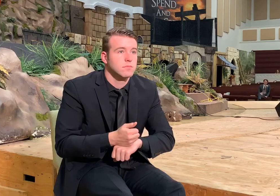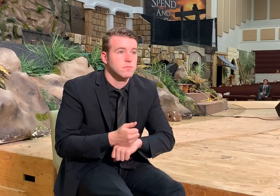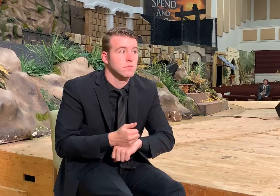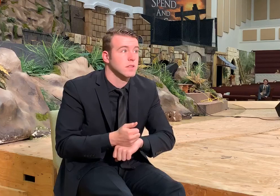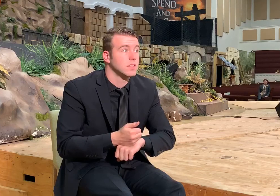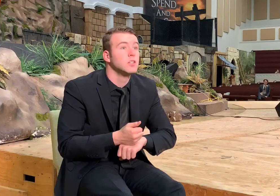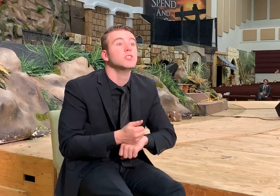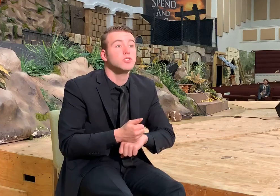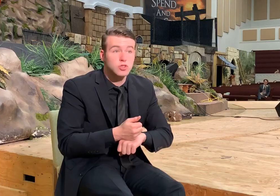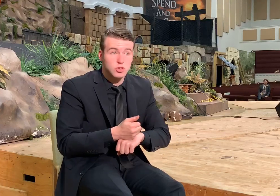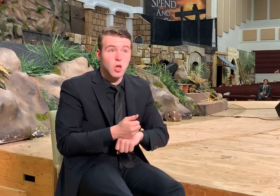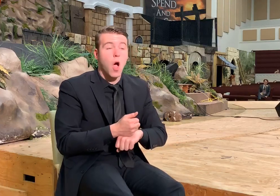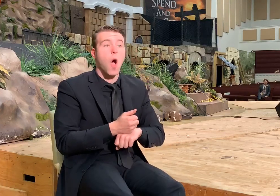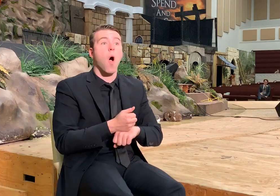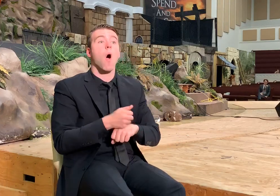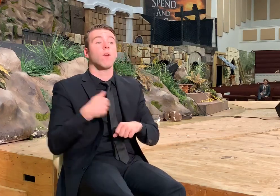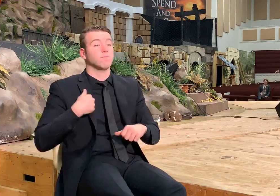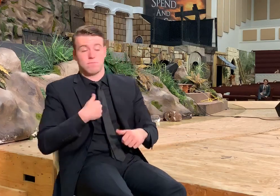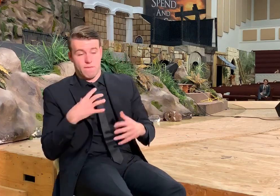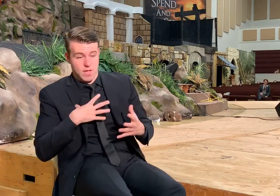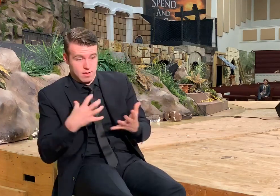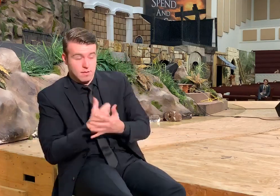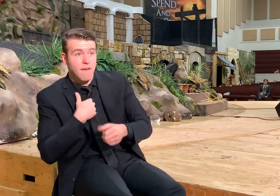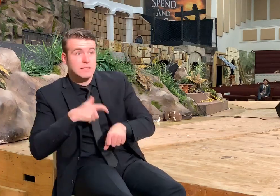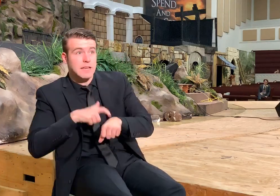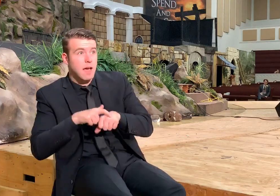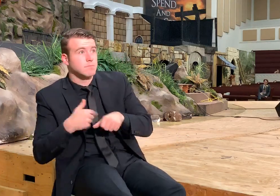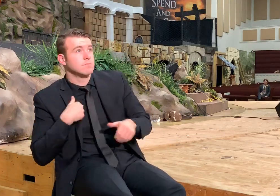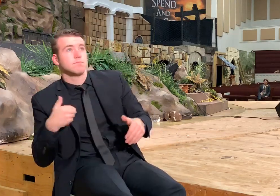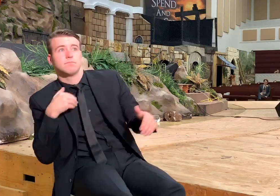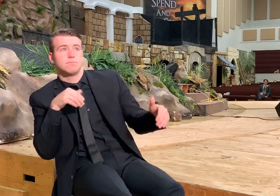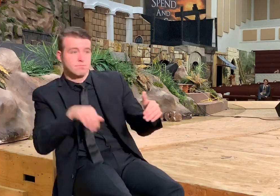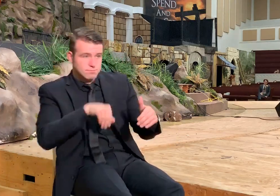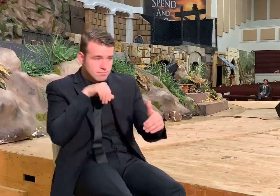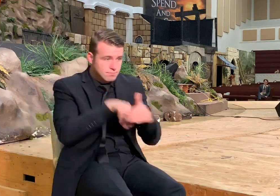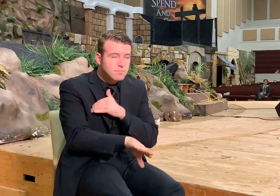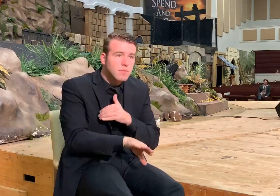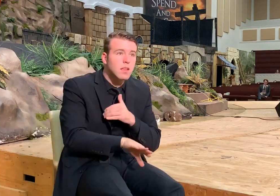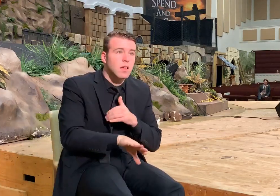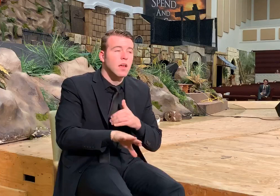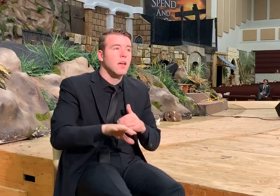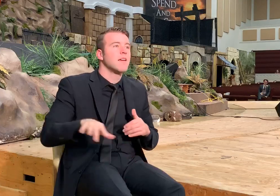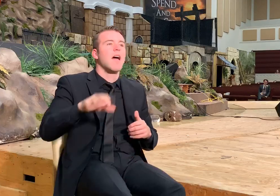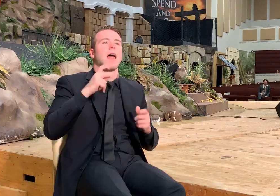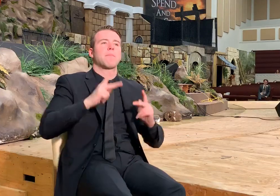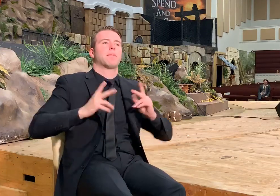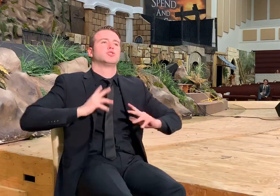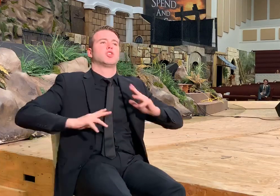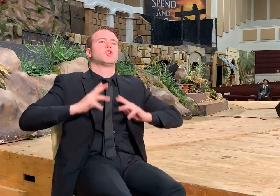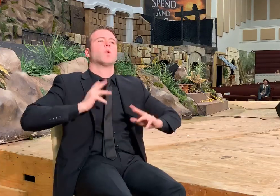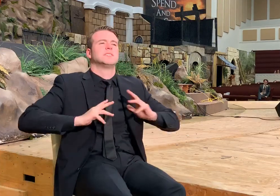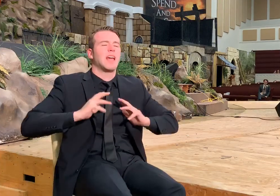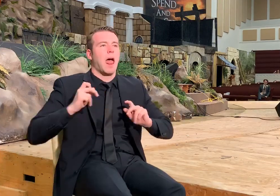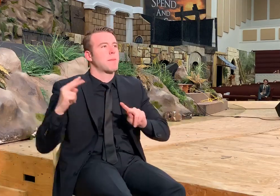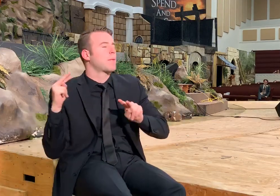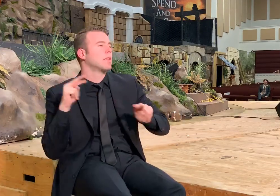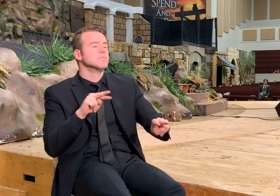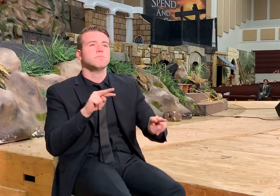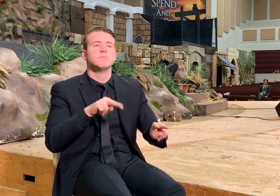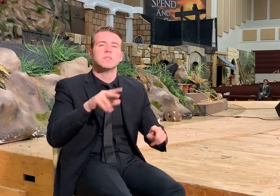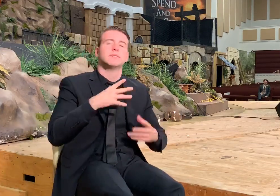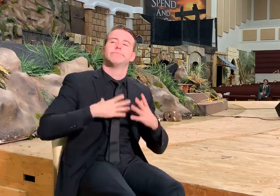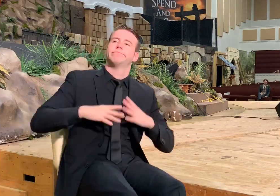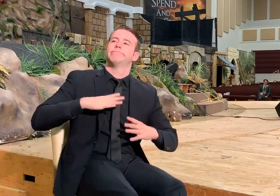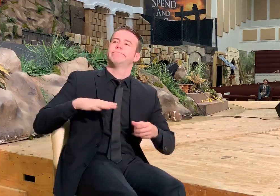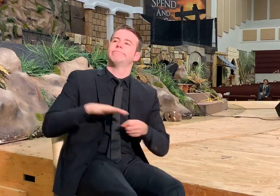And so there was still time to get in. We went in and we walked in the docent that it was, it was that a lot of people want to see it, I guess. So there was somebody there.